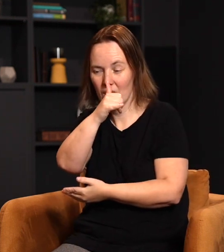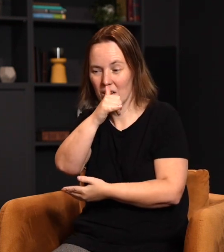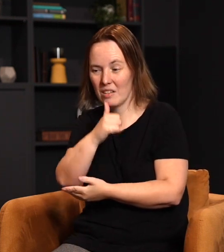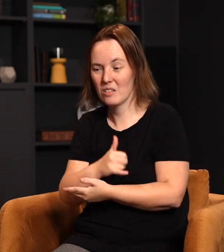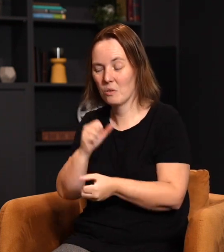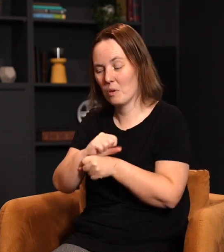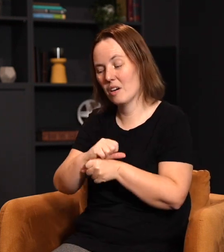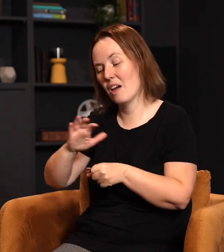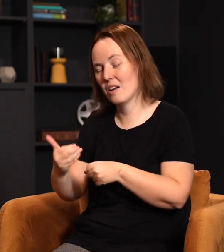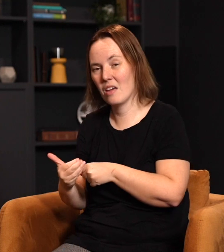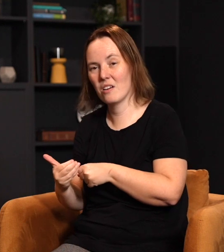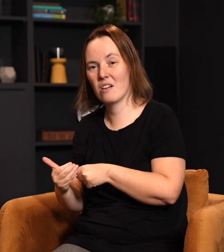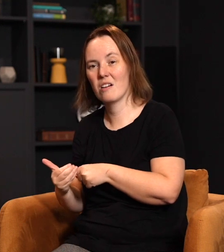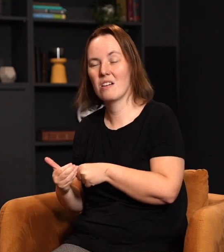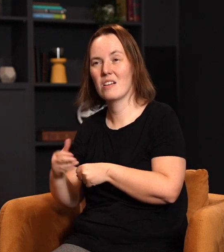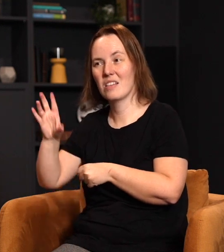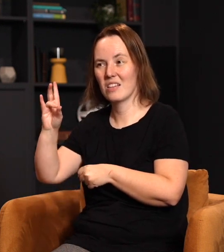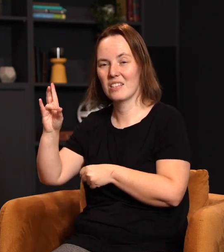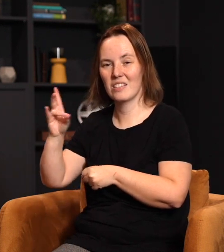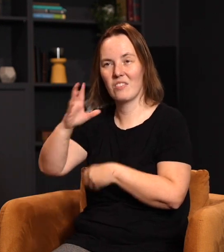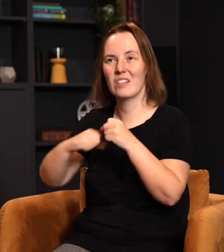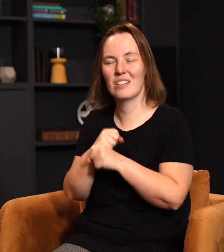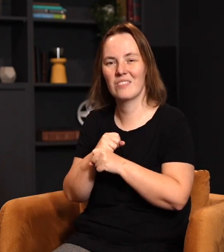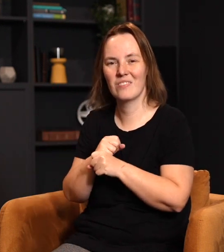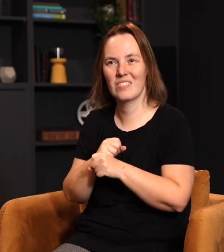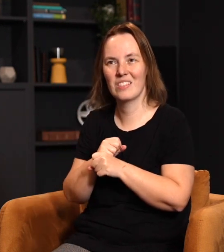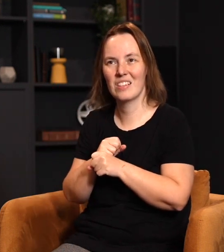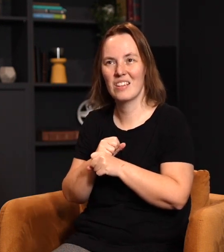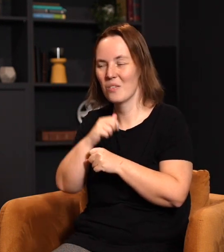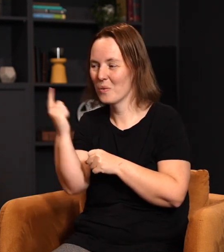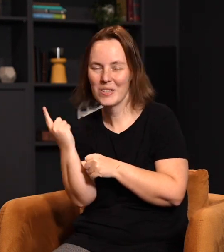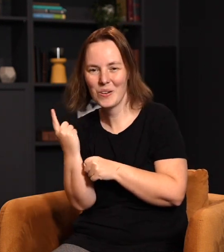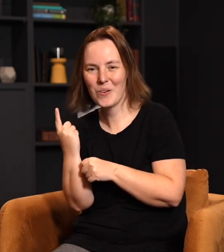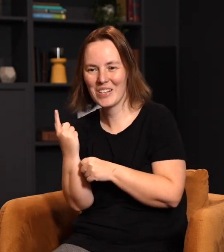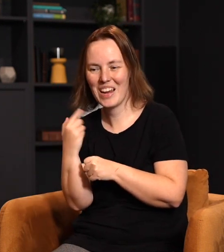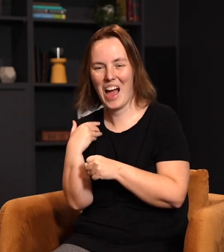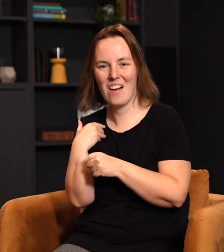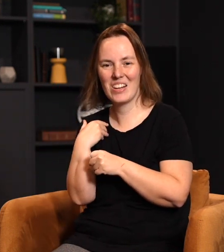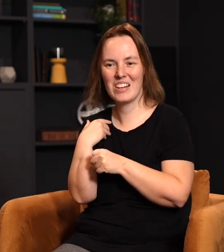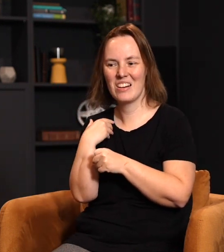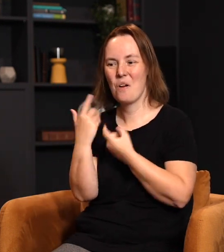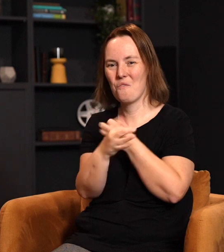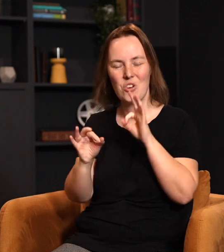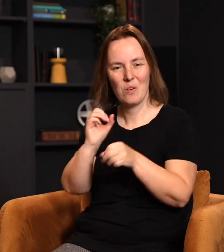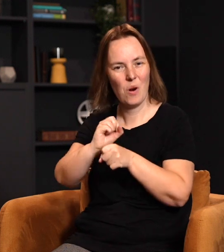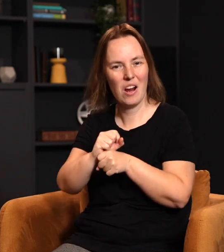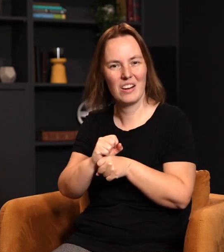daughter, the daughter he really wanted. And you think, well, Laban's such a trickster. Well, he wasn't just getting free labor because Laban actually said